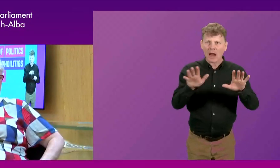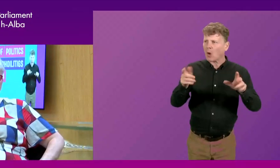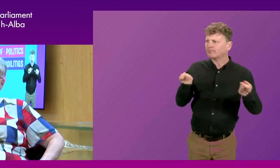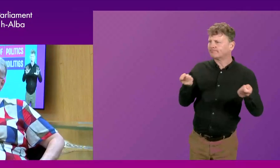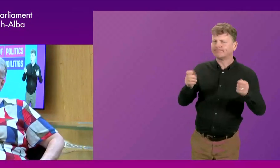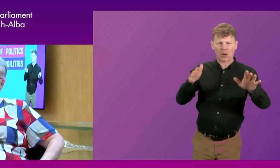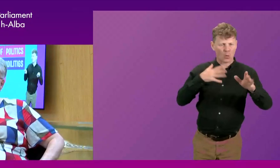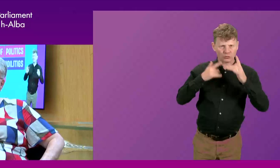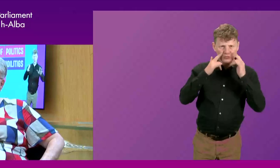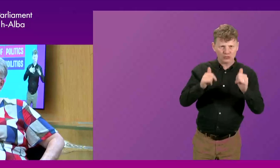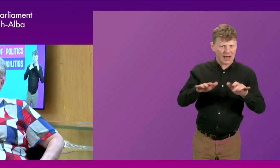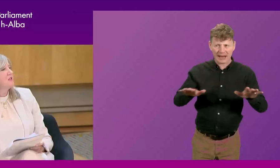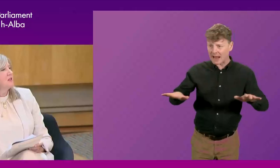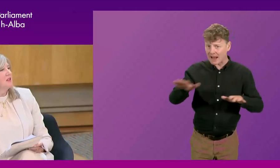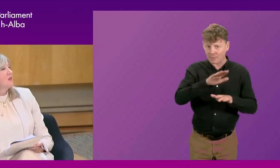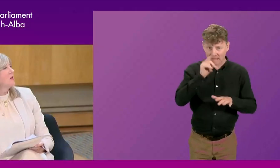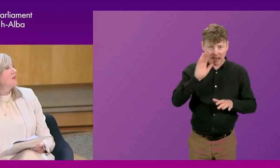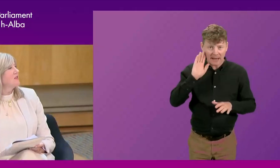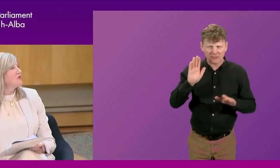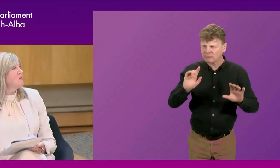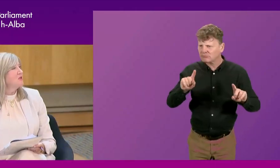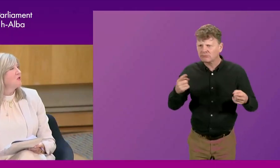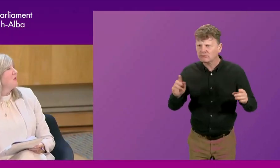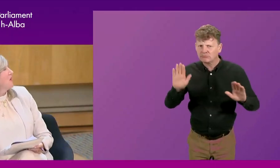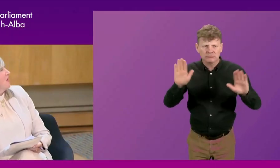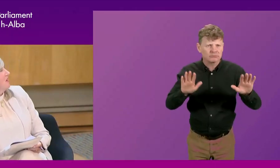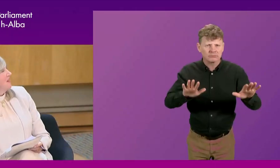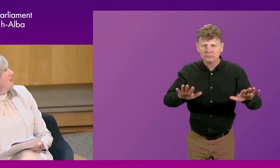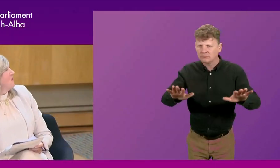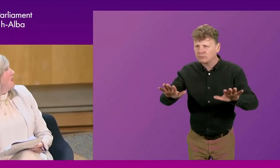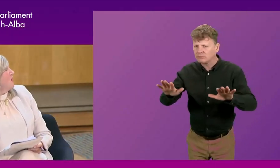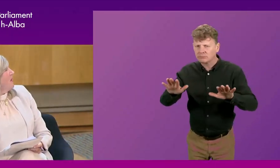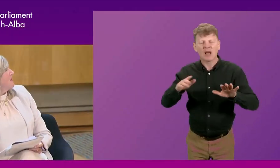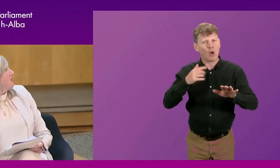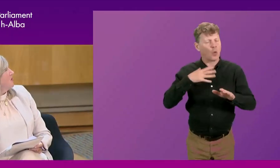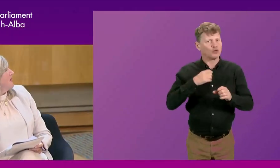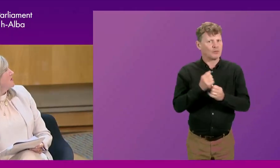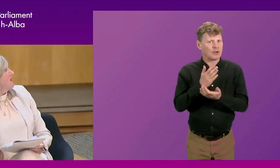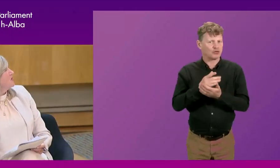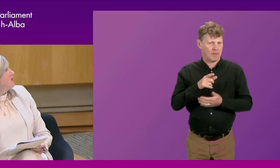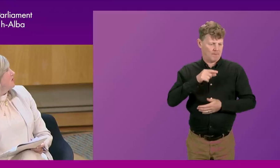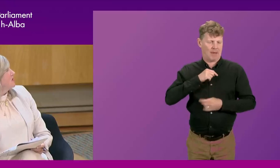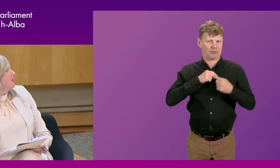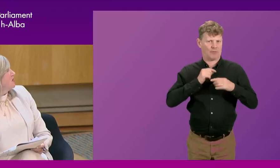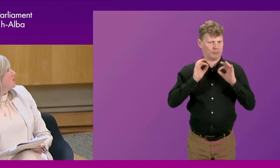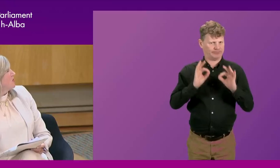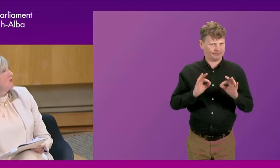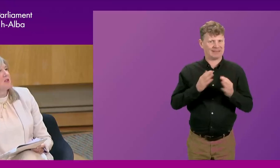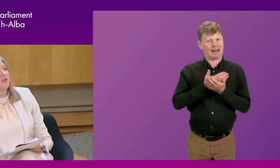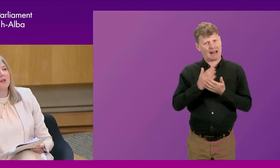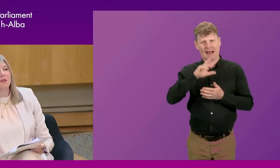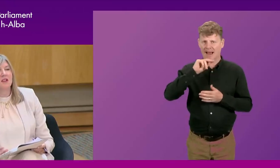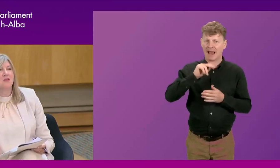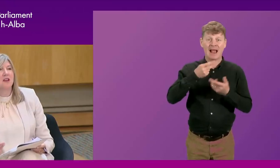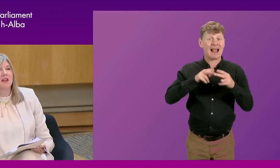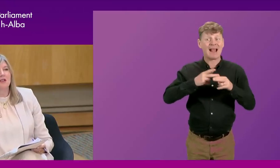all hear if there's anyone who can't hear? OK, let's just make sure that we are mic'd up, but let's make sure that we're as clear as possible.